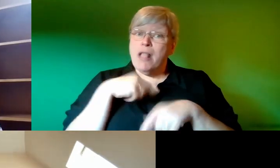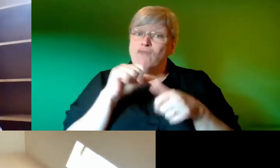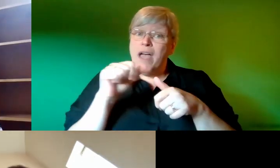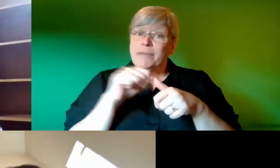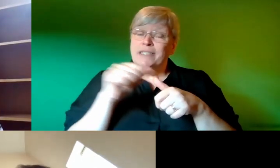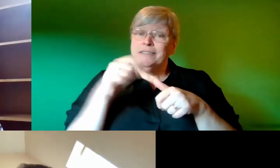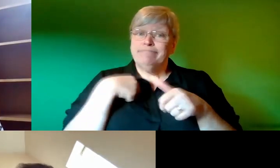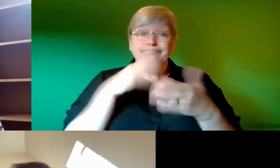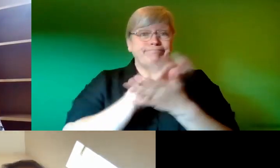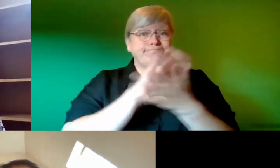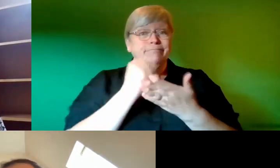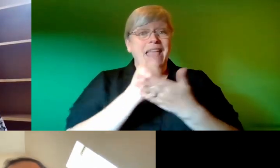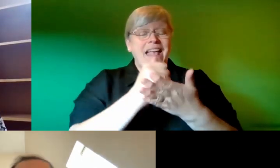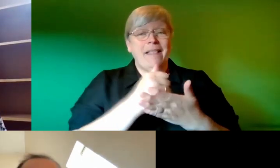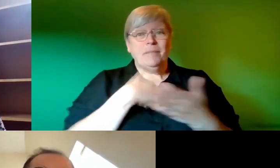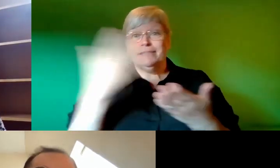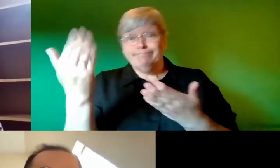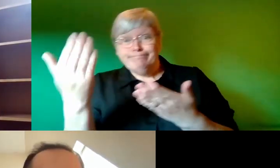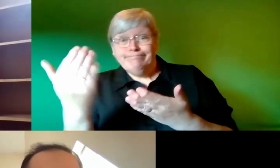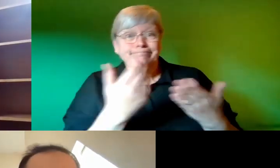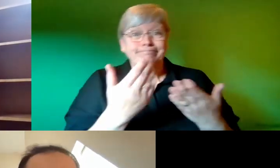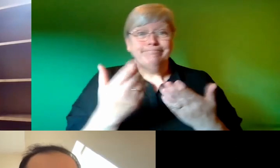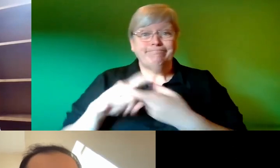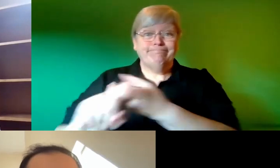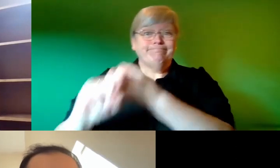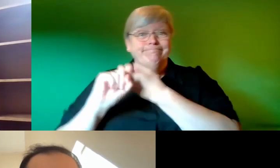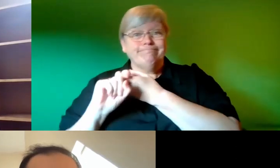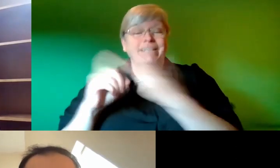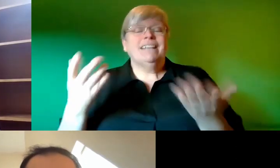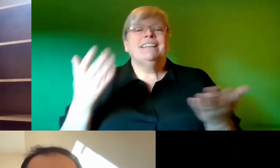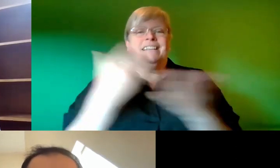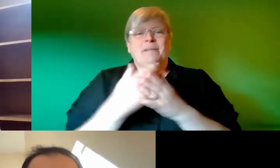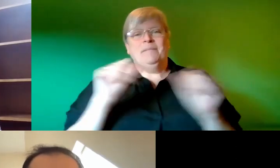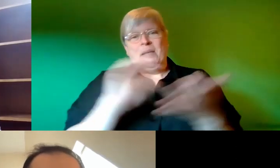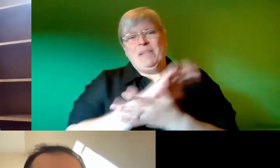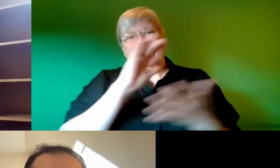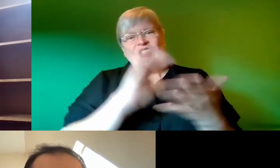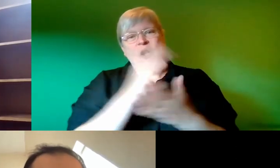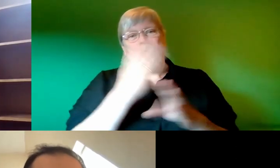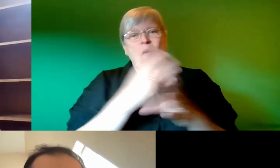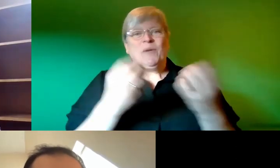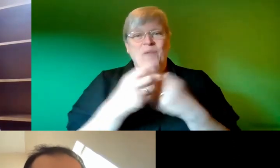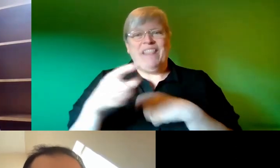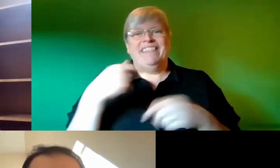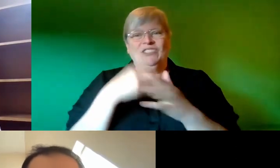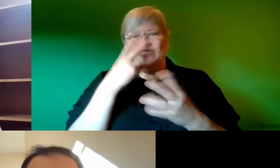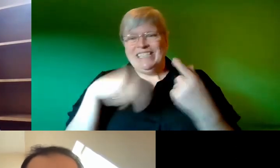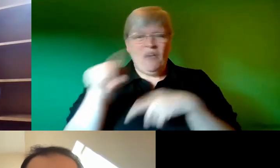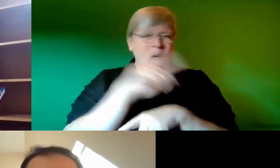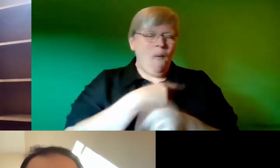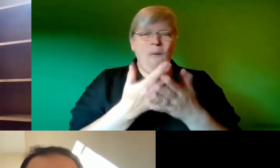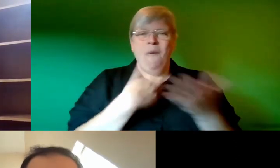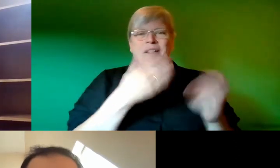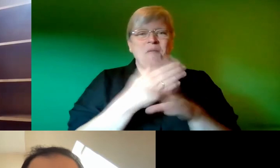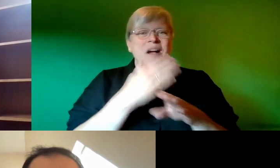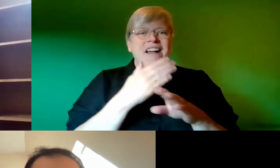would assist so I'm afraid I held him for that and it's been a great pleasure to work with him and really a great pleasure to see all these pieces of